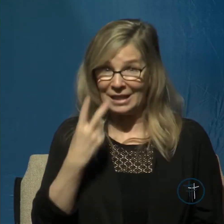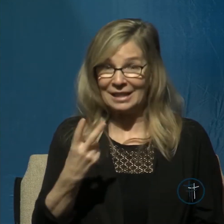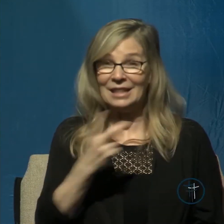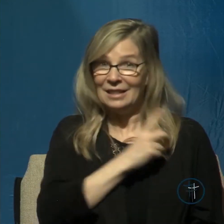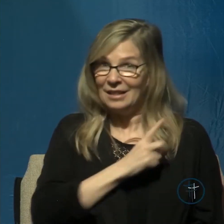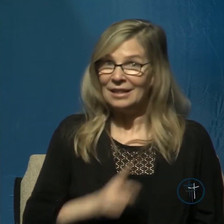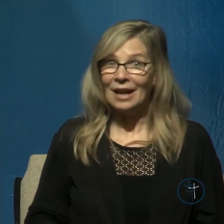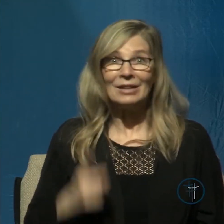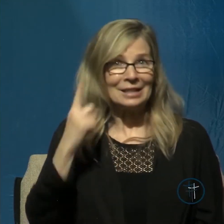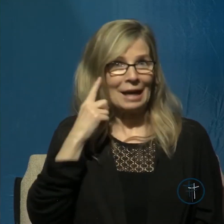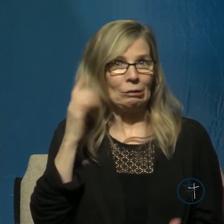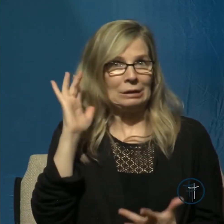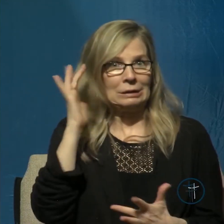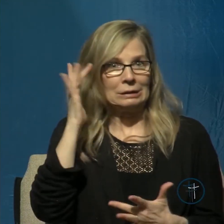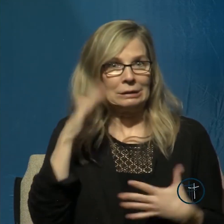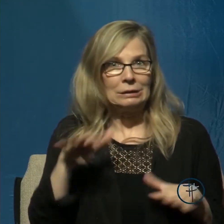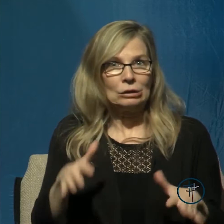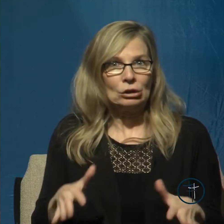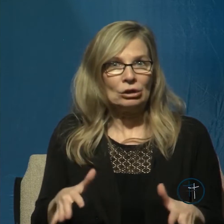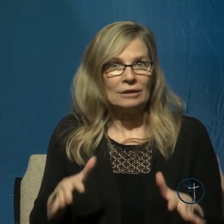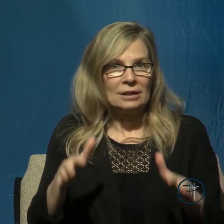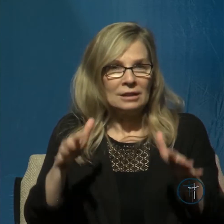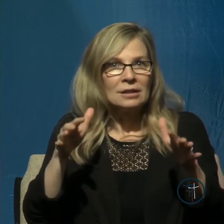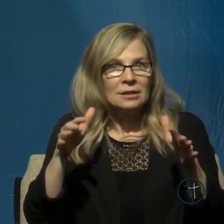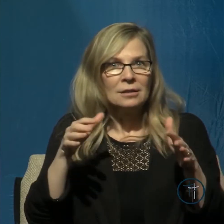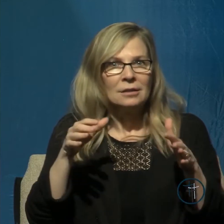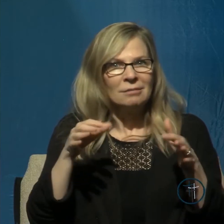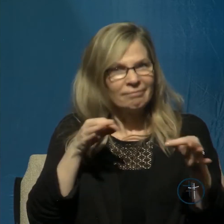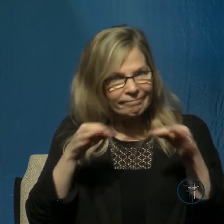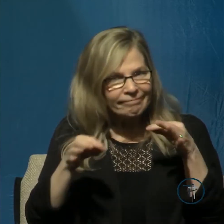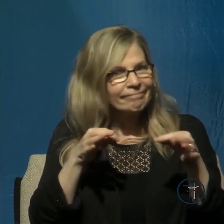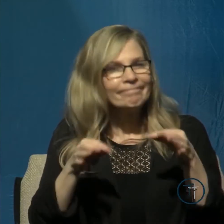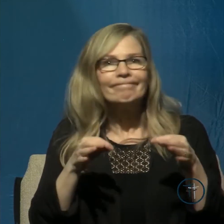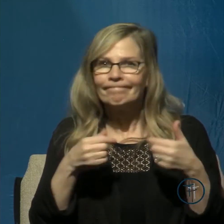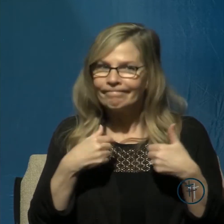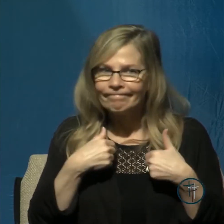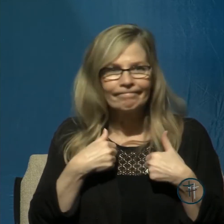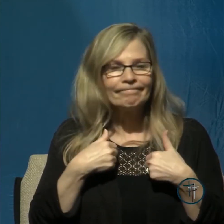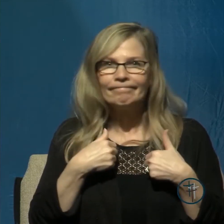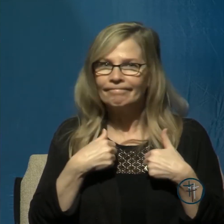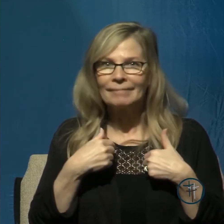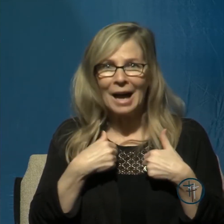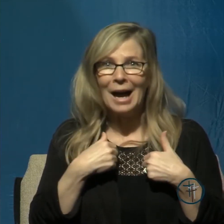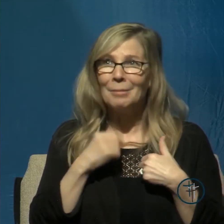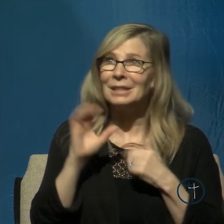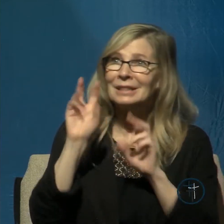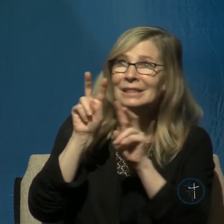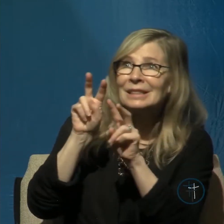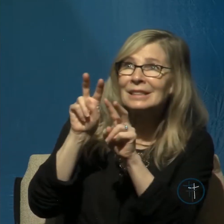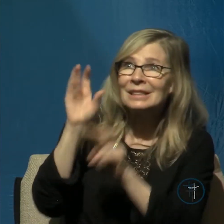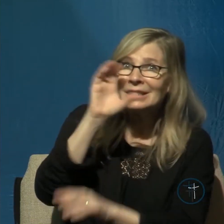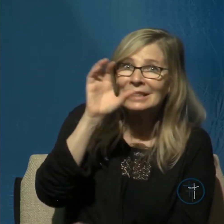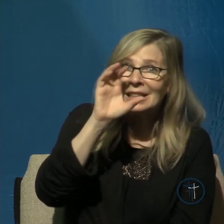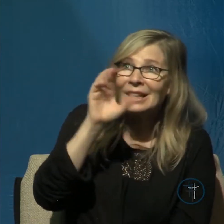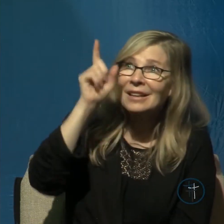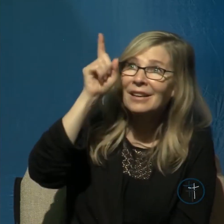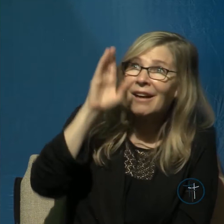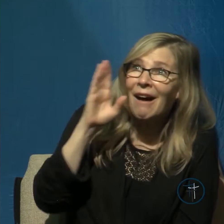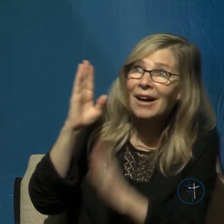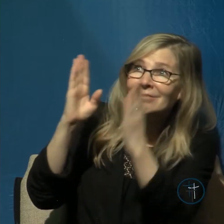anxious, very nervous as he tells us that he not only seeks God's ear in prayer, he also